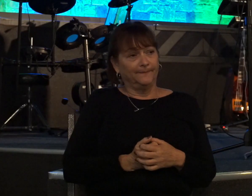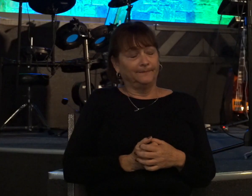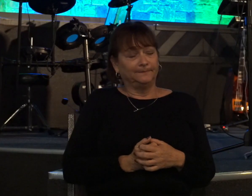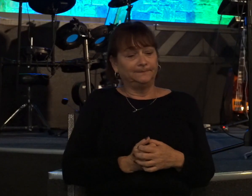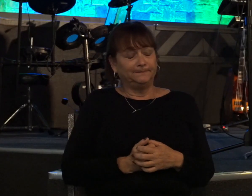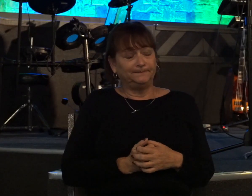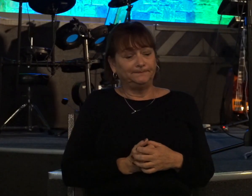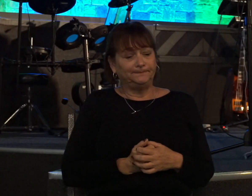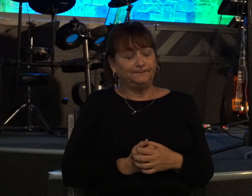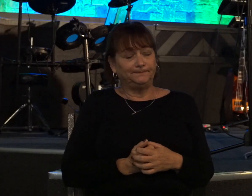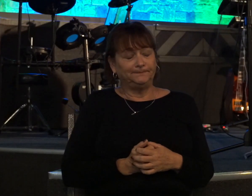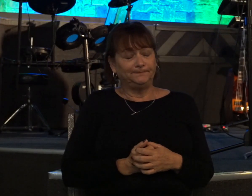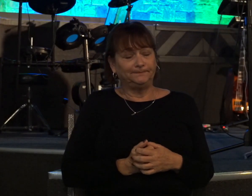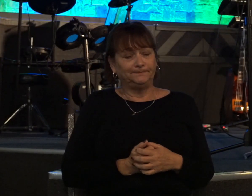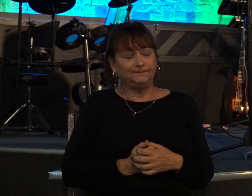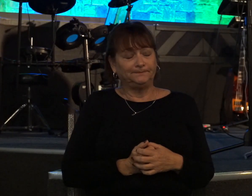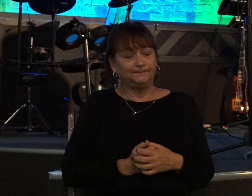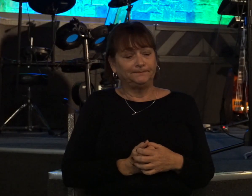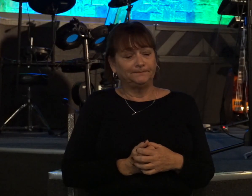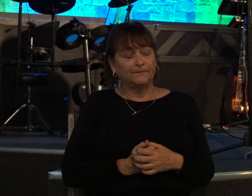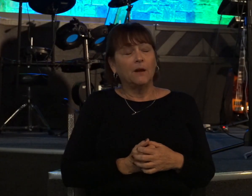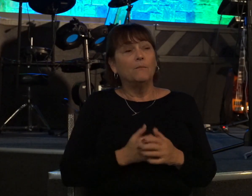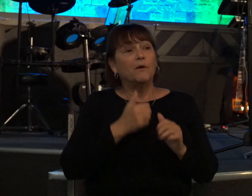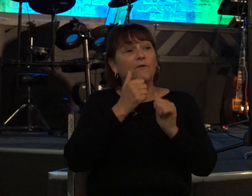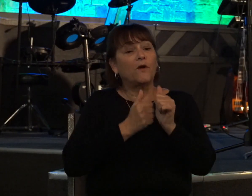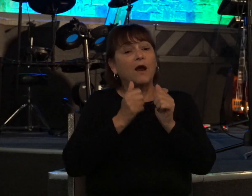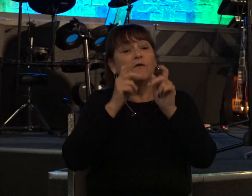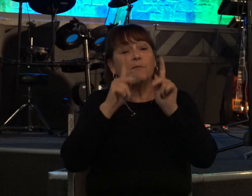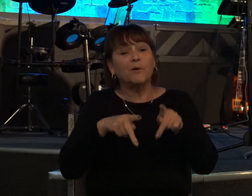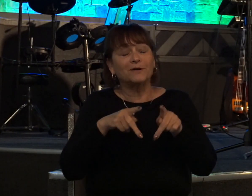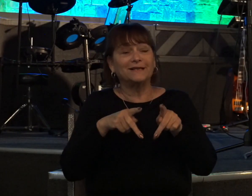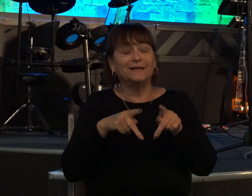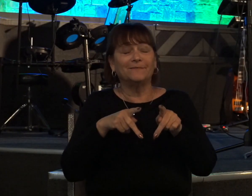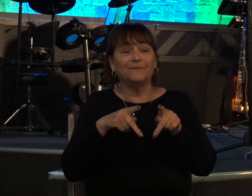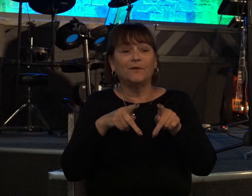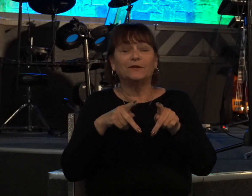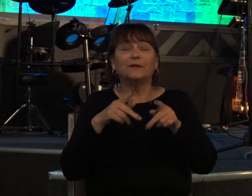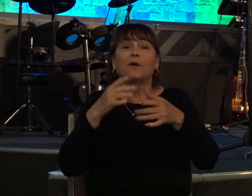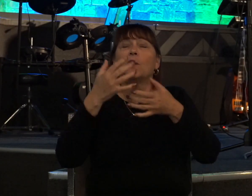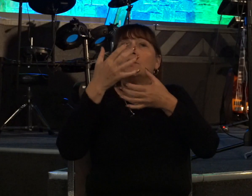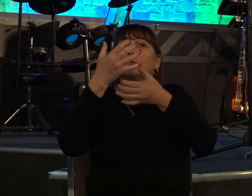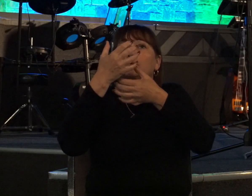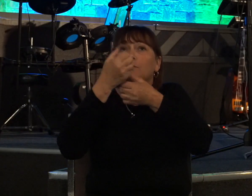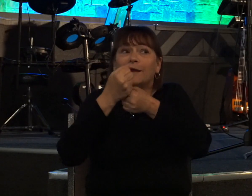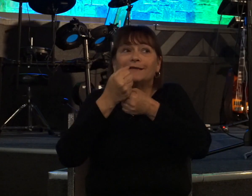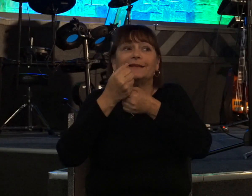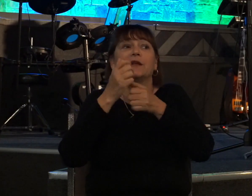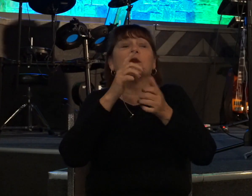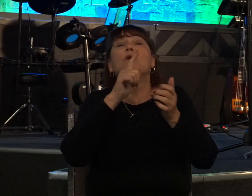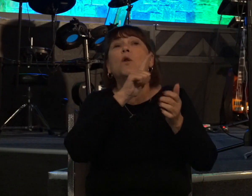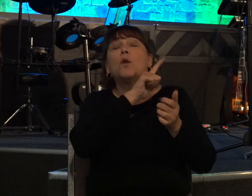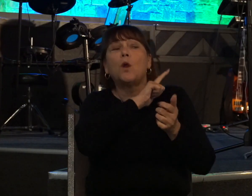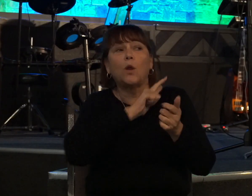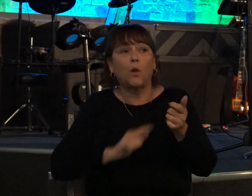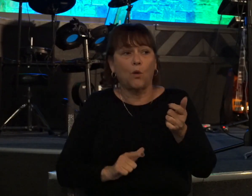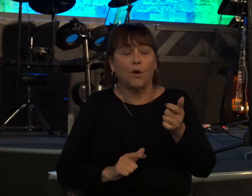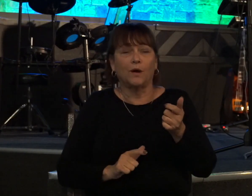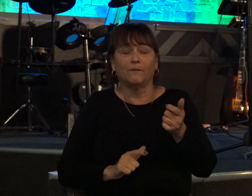but for every person who has put their faith in Jesus Christ as their Lord and Savior then the Bible says they are forgiven John the